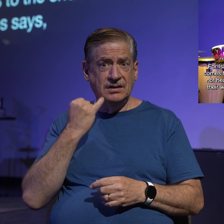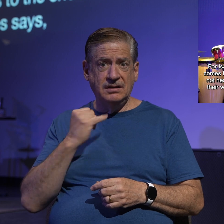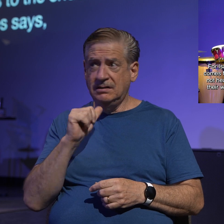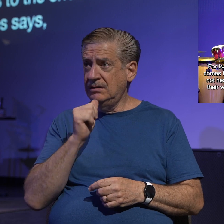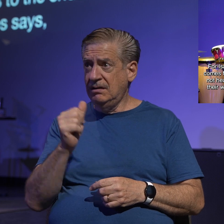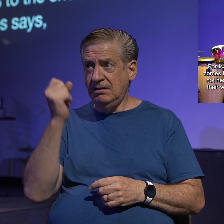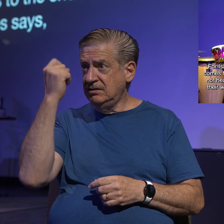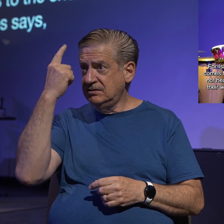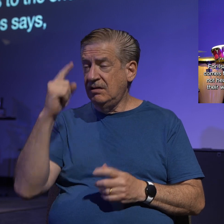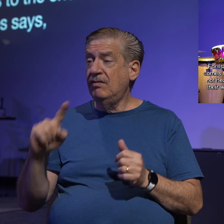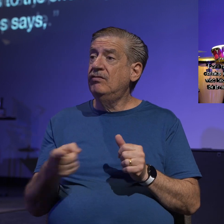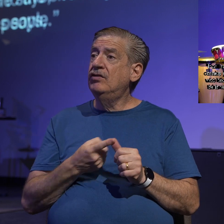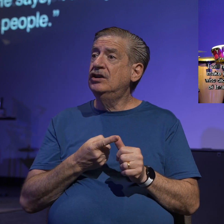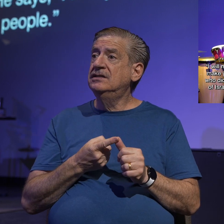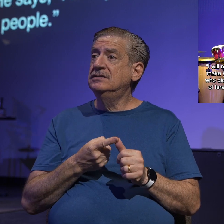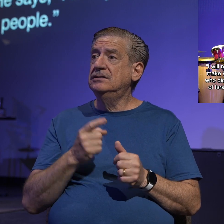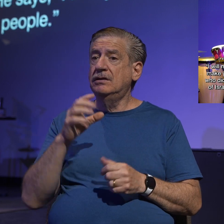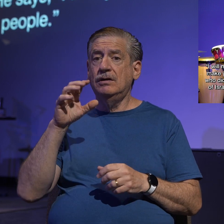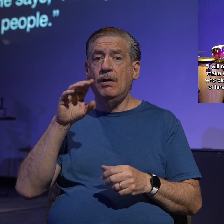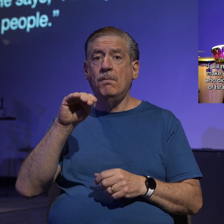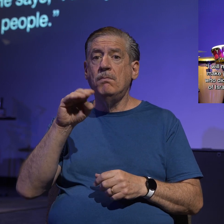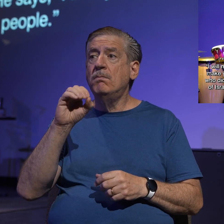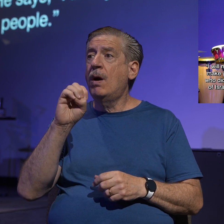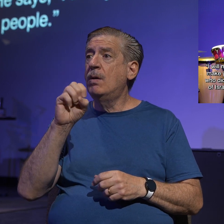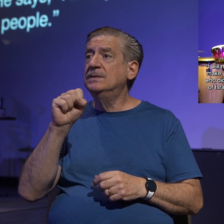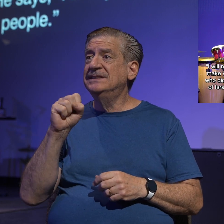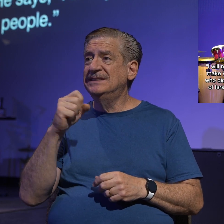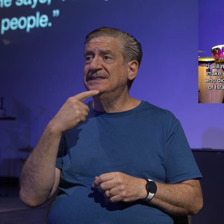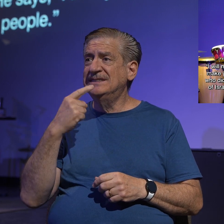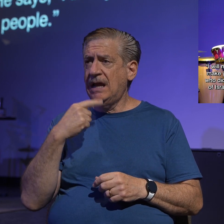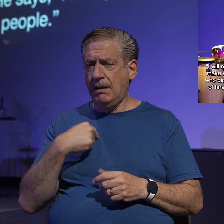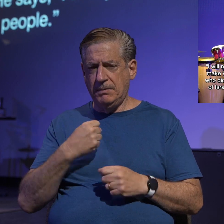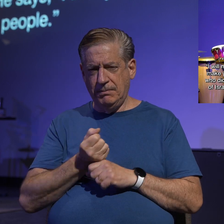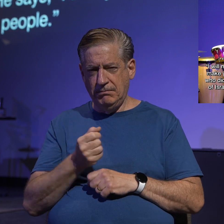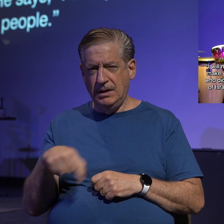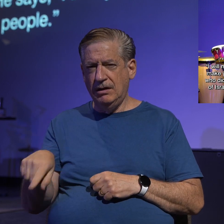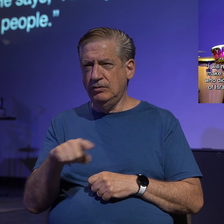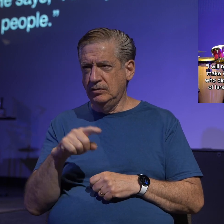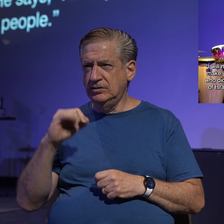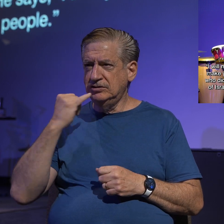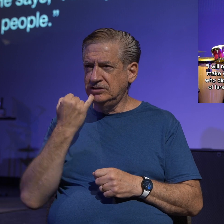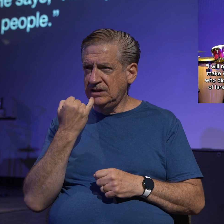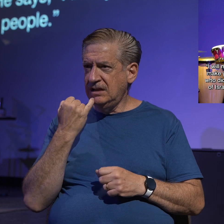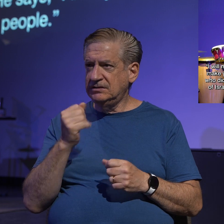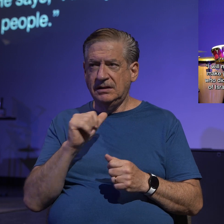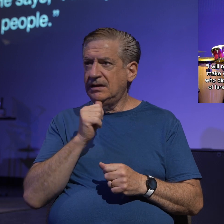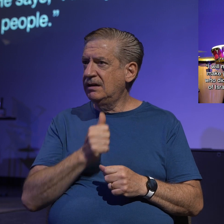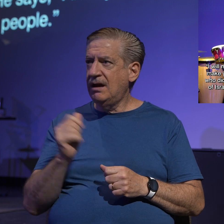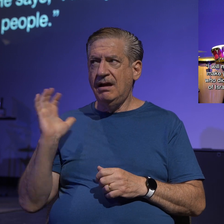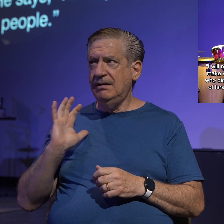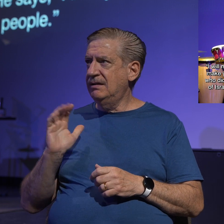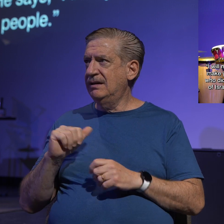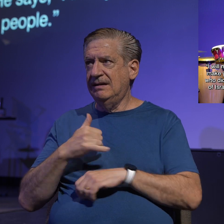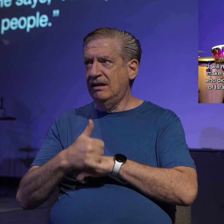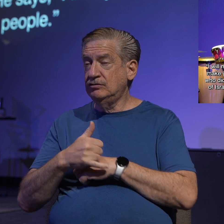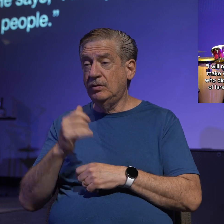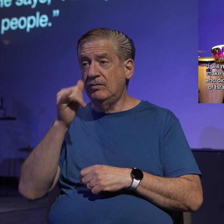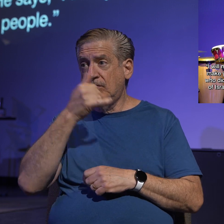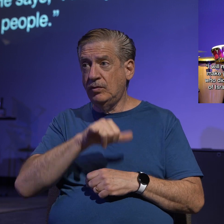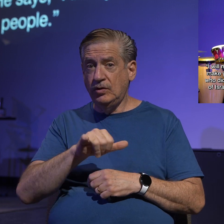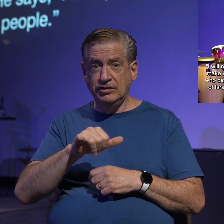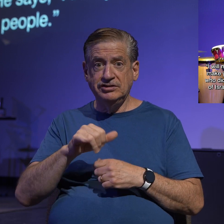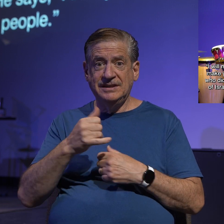As I will make you jealous of those who are not a nation. With a foolish nation, I will make you angry.